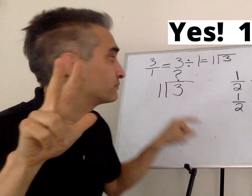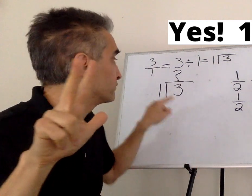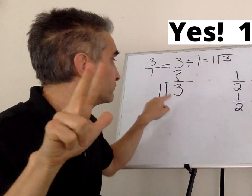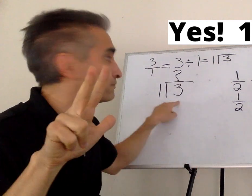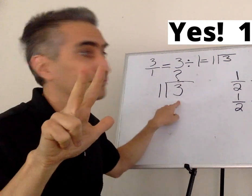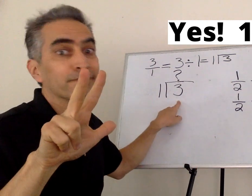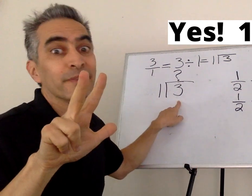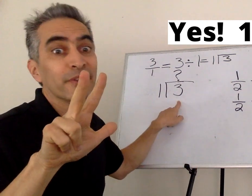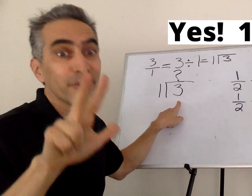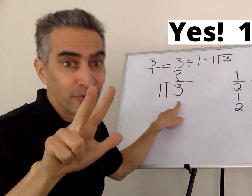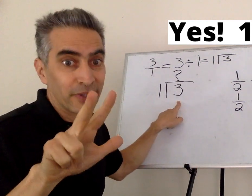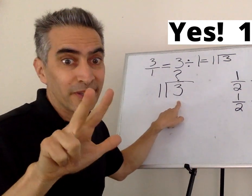three.